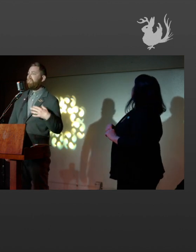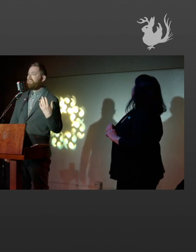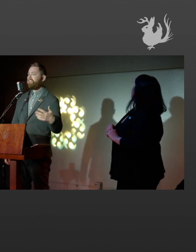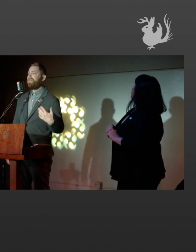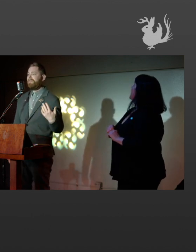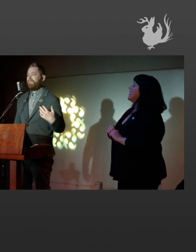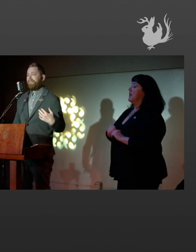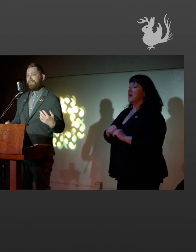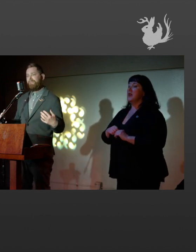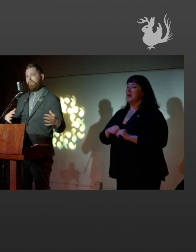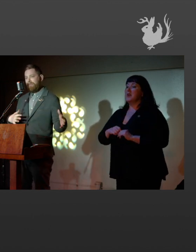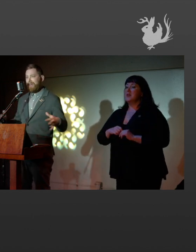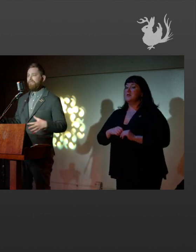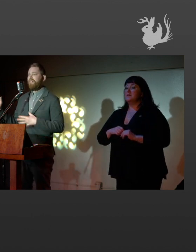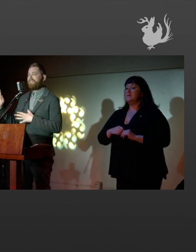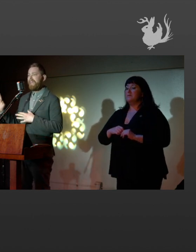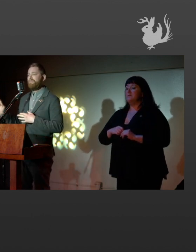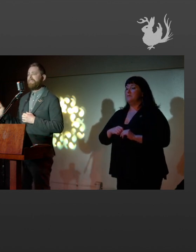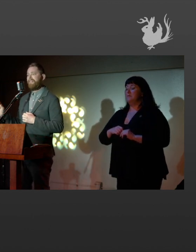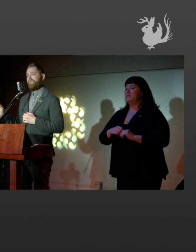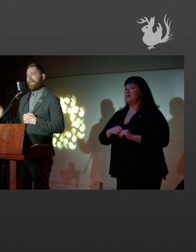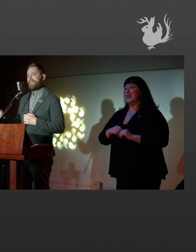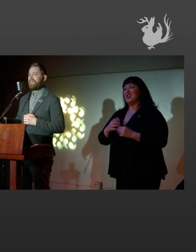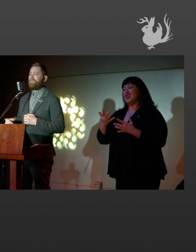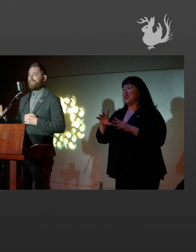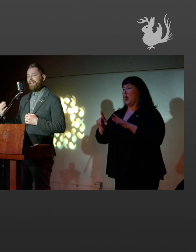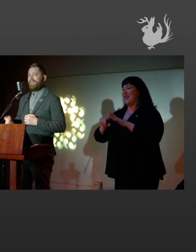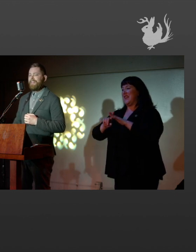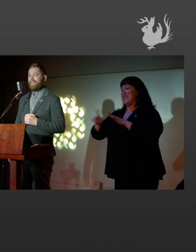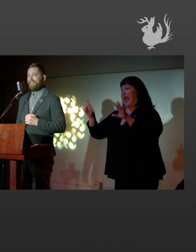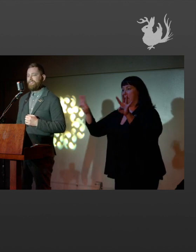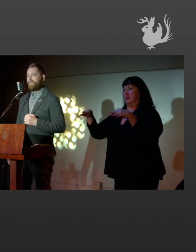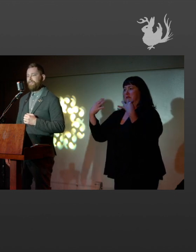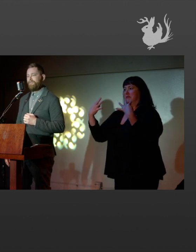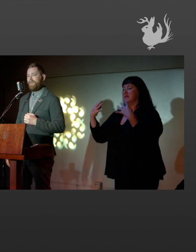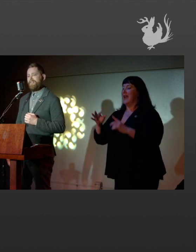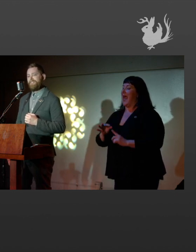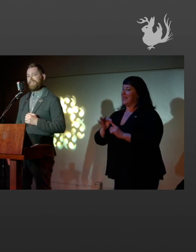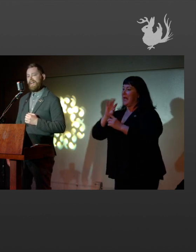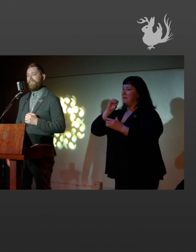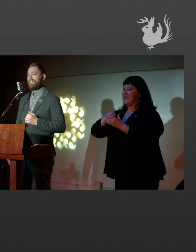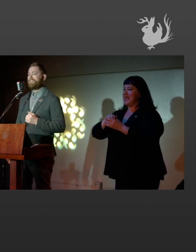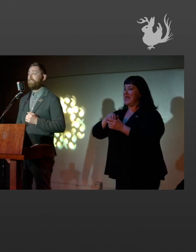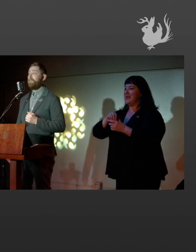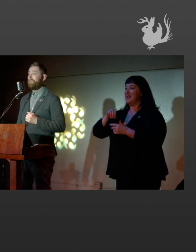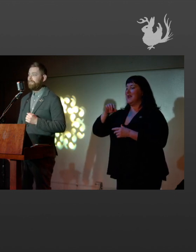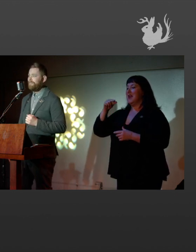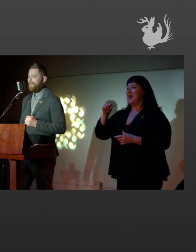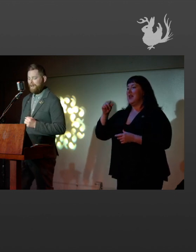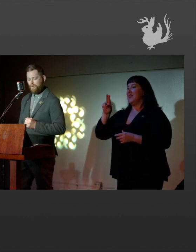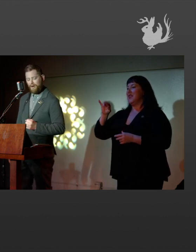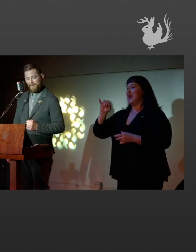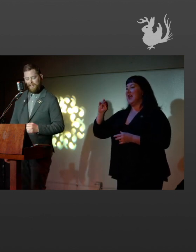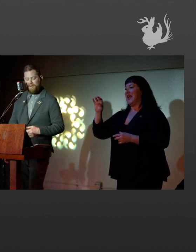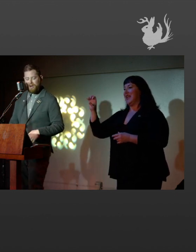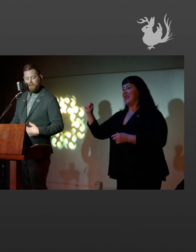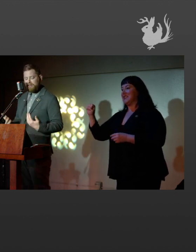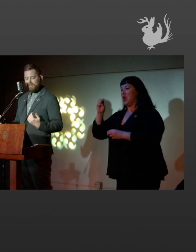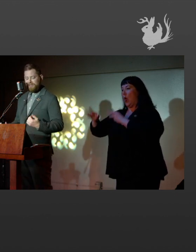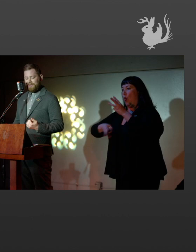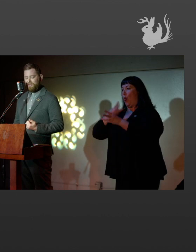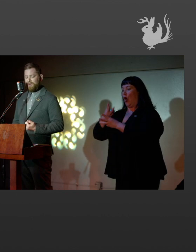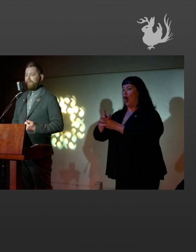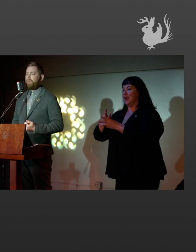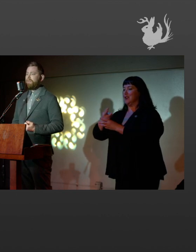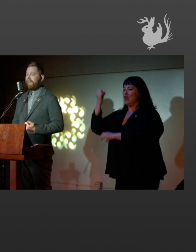largely kind of escaped the limelight except for getting Guinness World Records' hairiest girl award. But